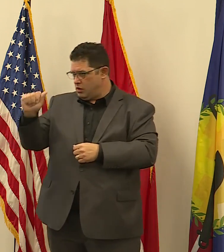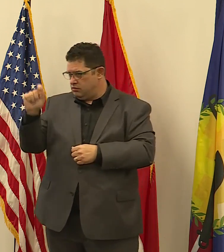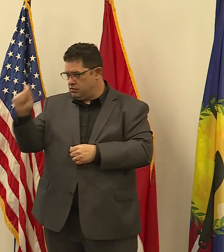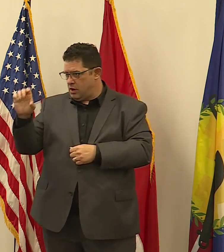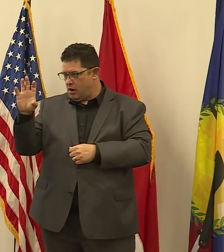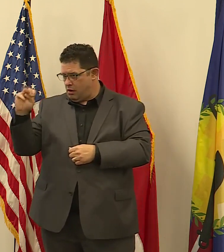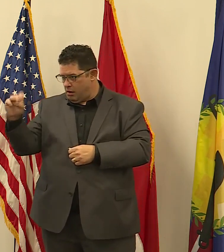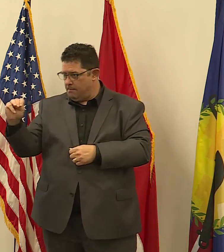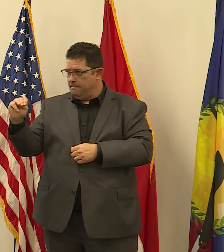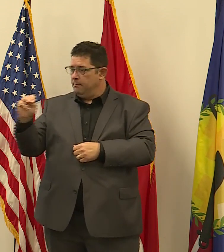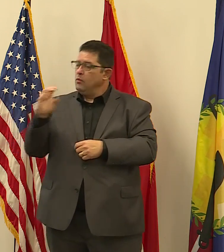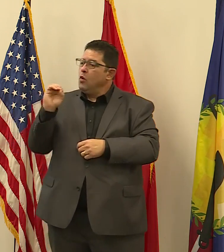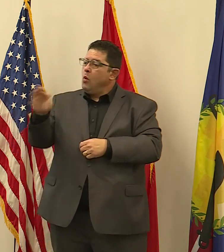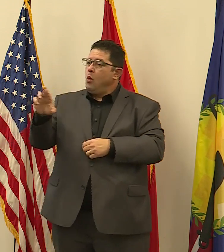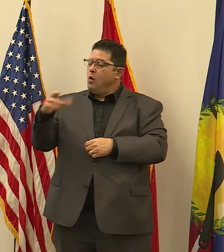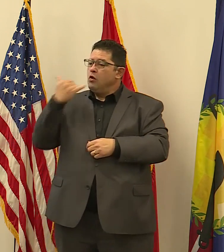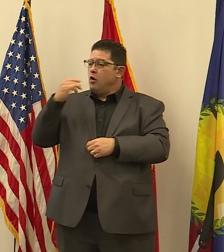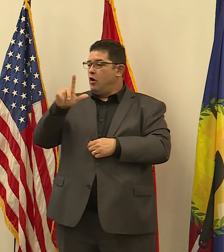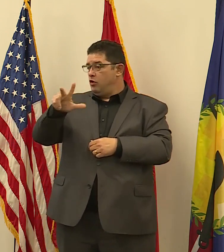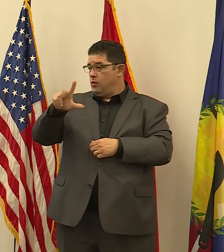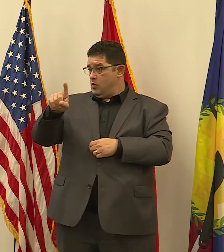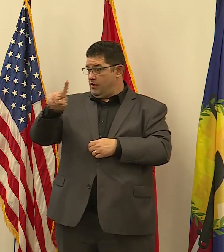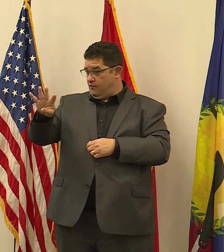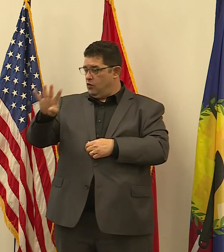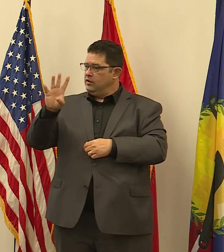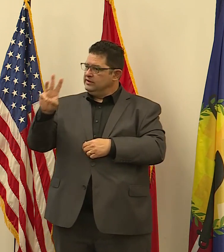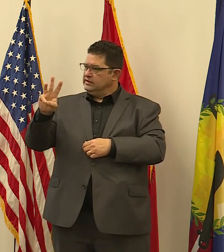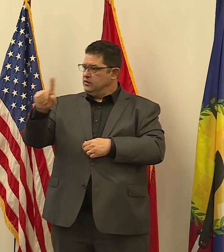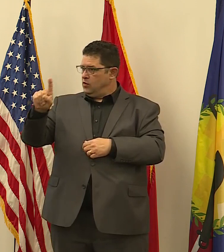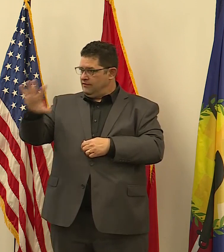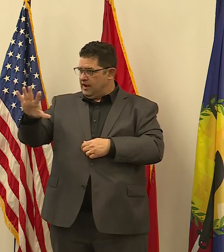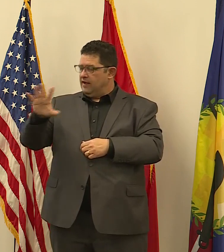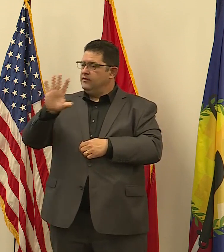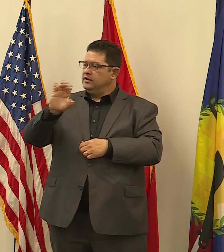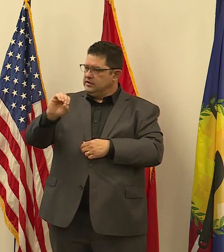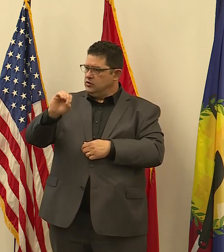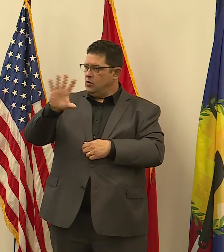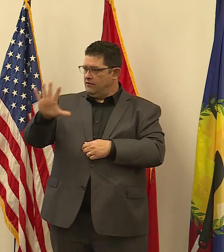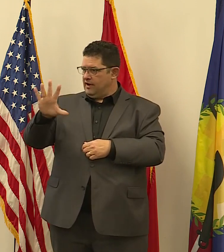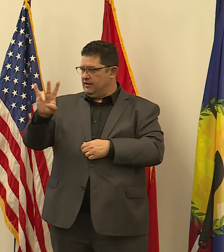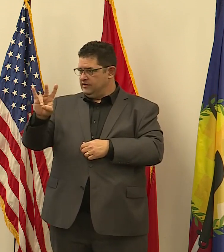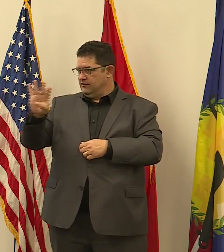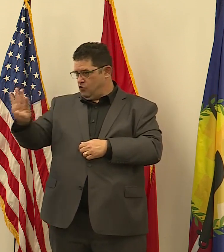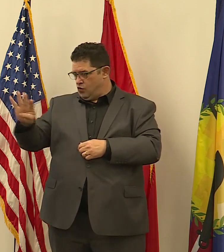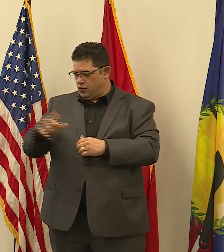calling 314-615-0574.